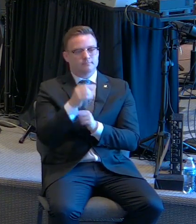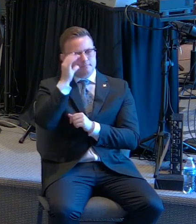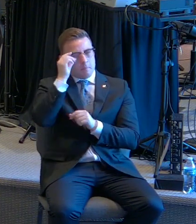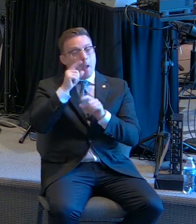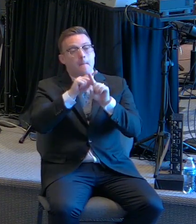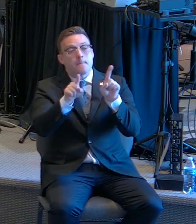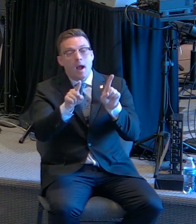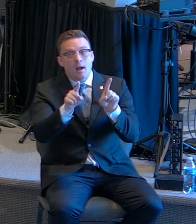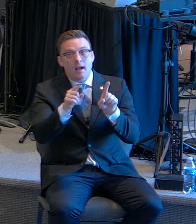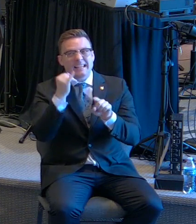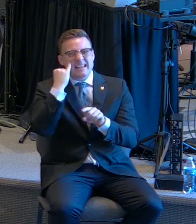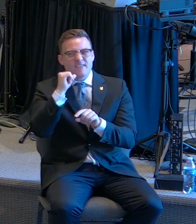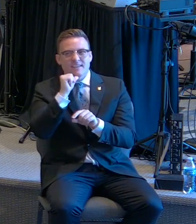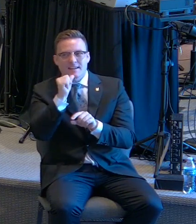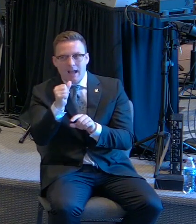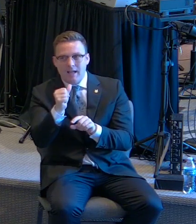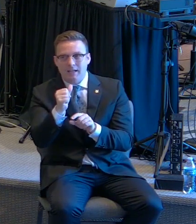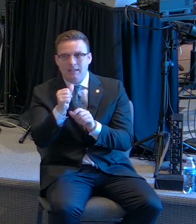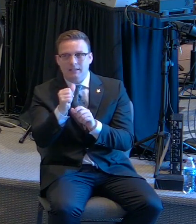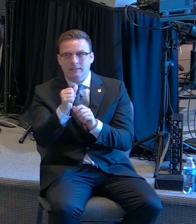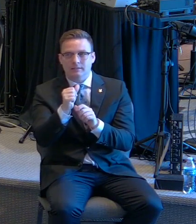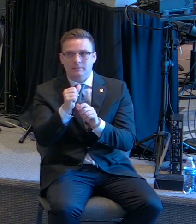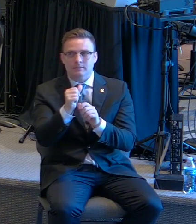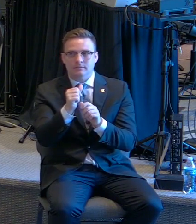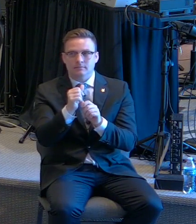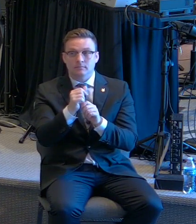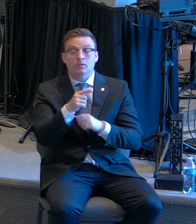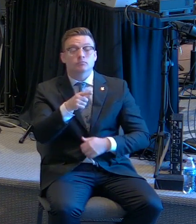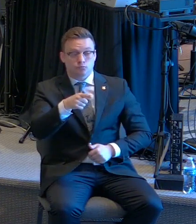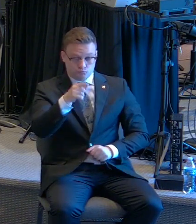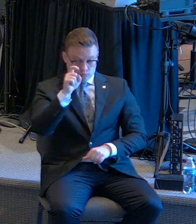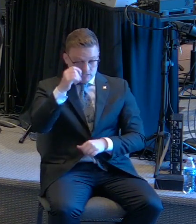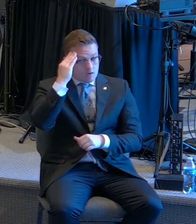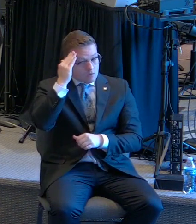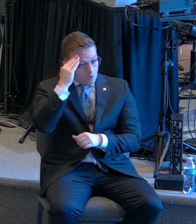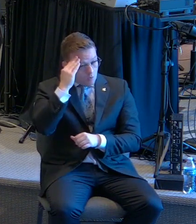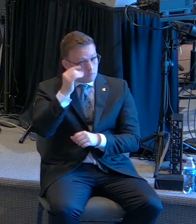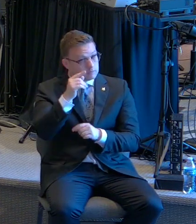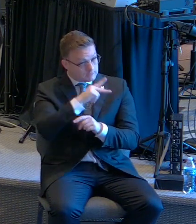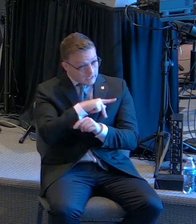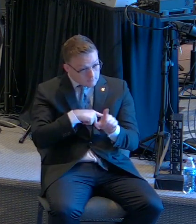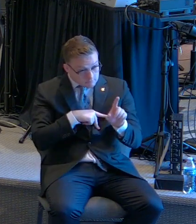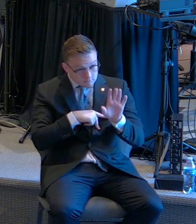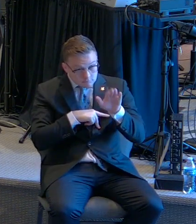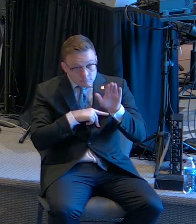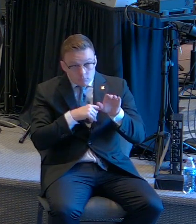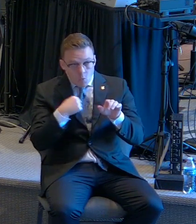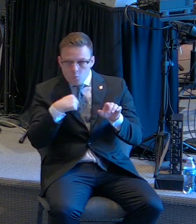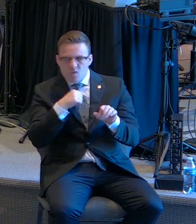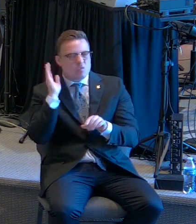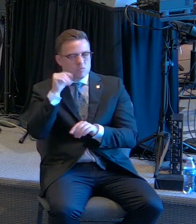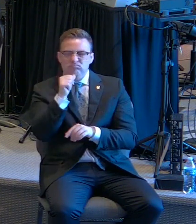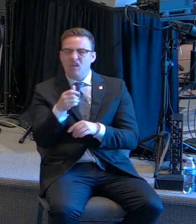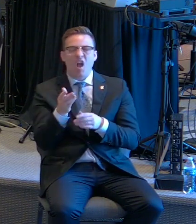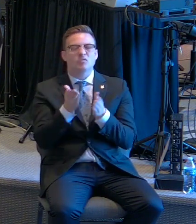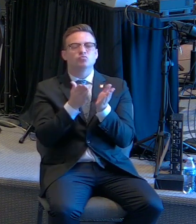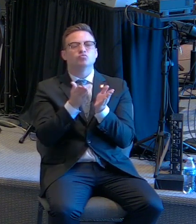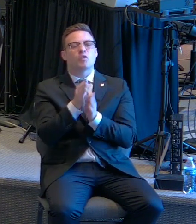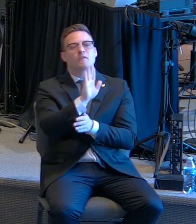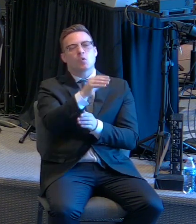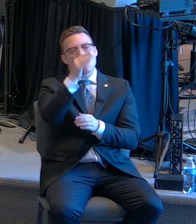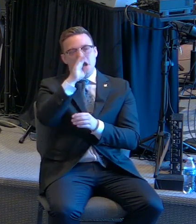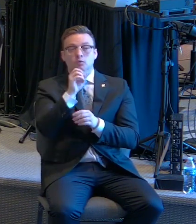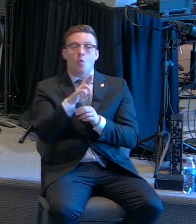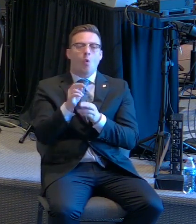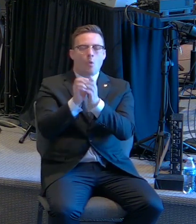But if not, be it known unto thee, O King, that we will not serve thy gods,